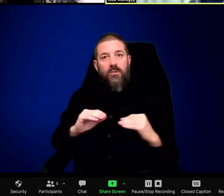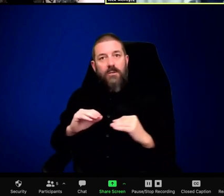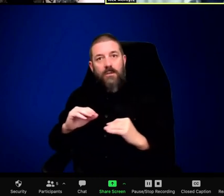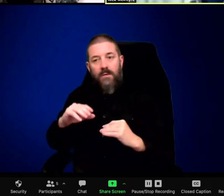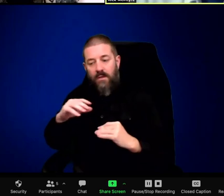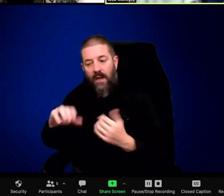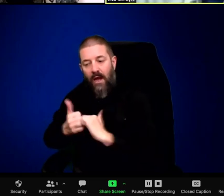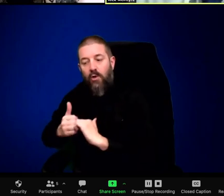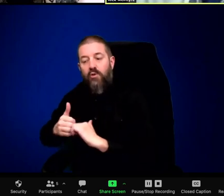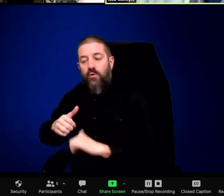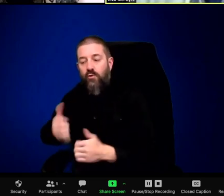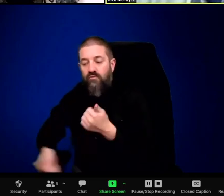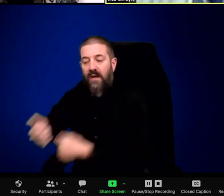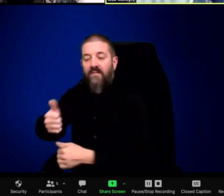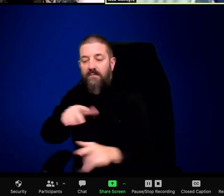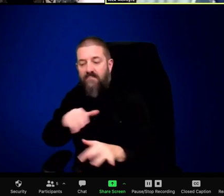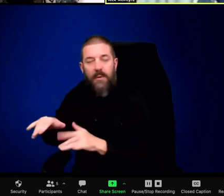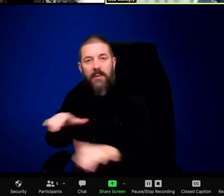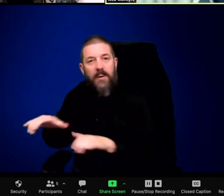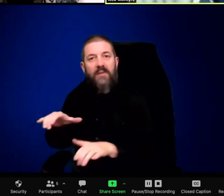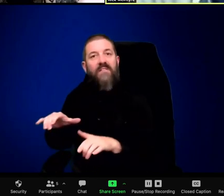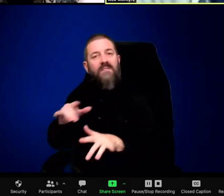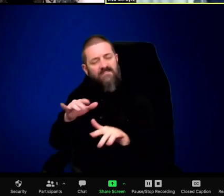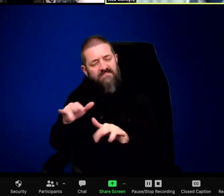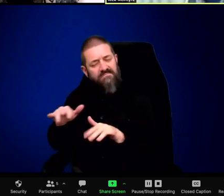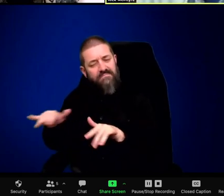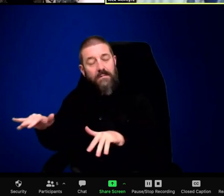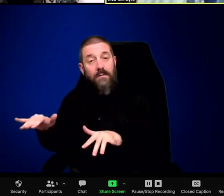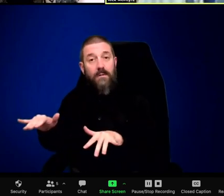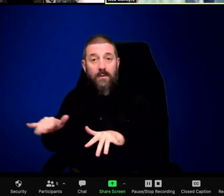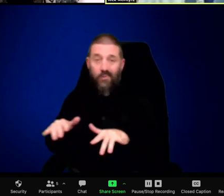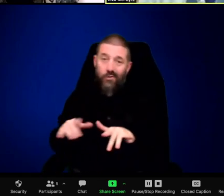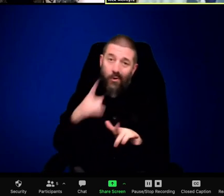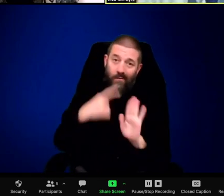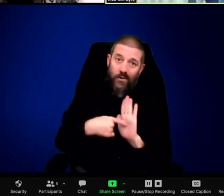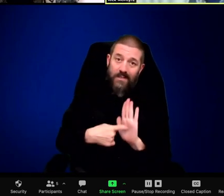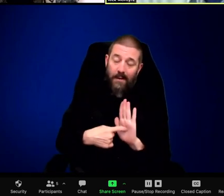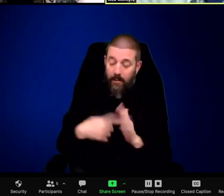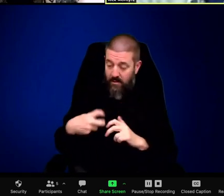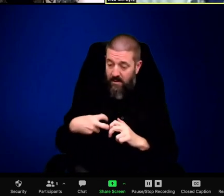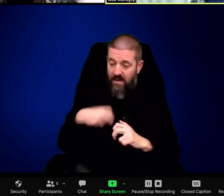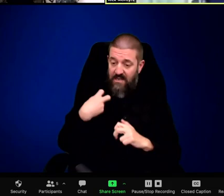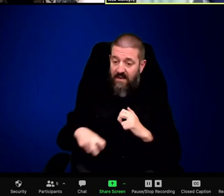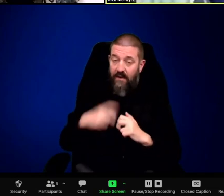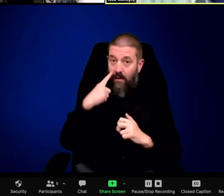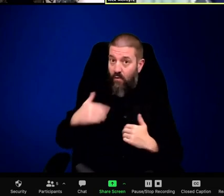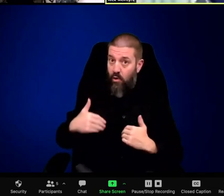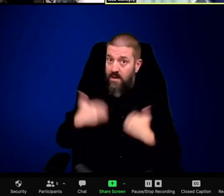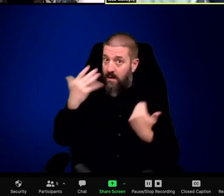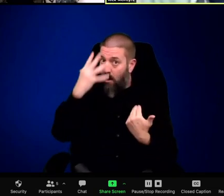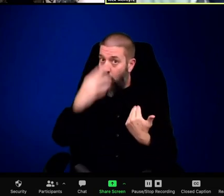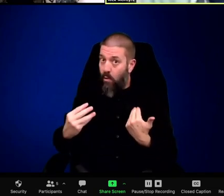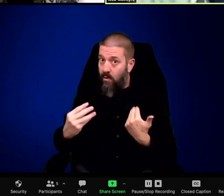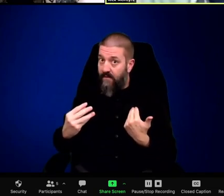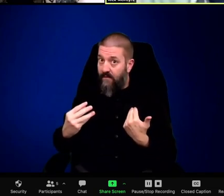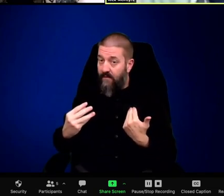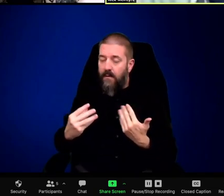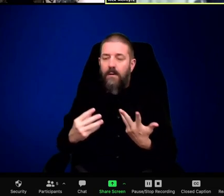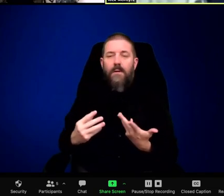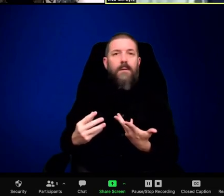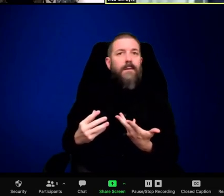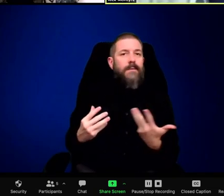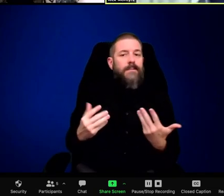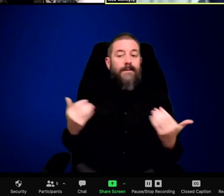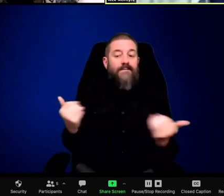So number 21 learned as an apprentice to his adopted father, number eight, how to hunt, how to be an alpha male,